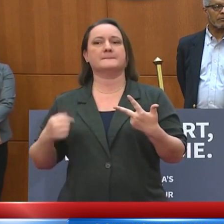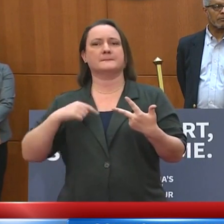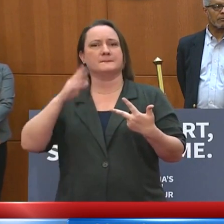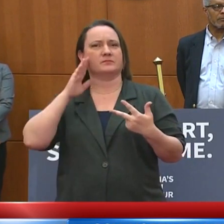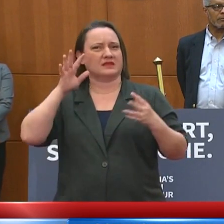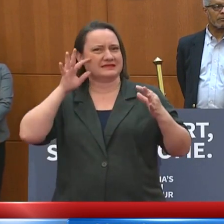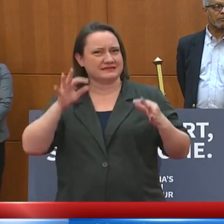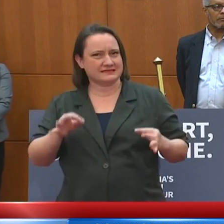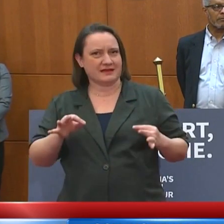on that in Friday's briefing.